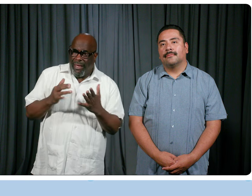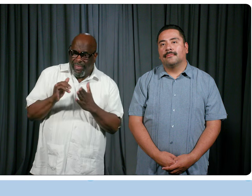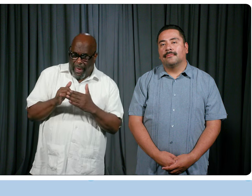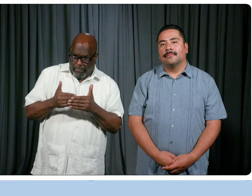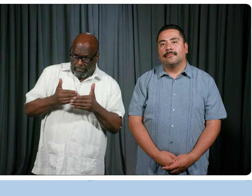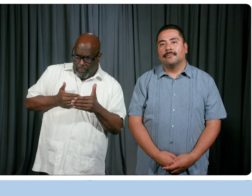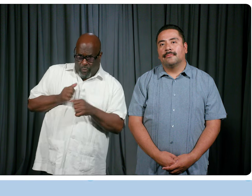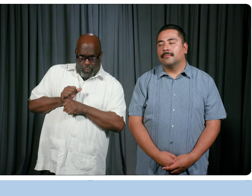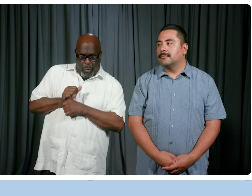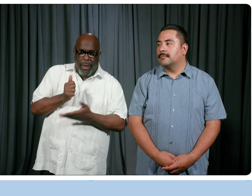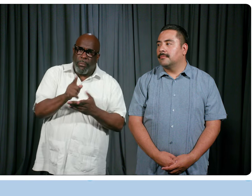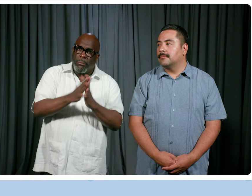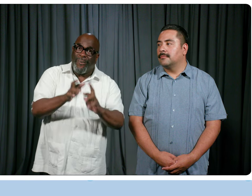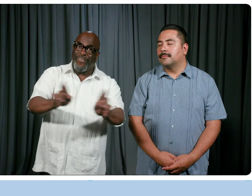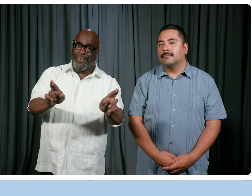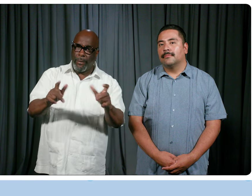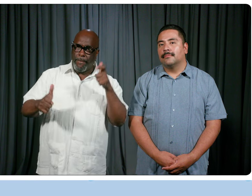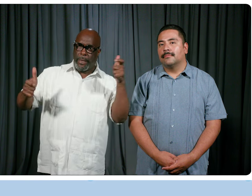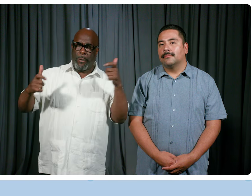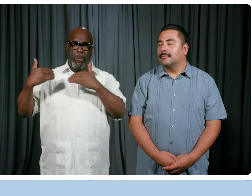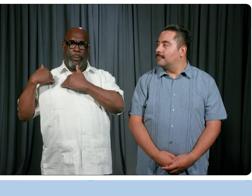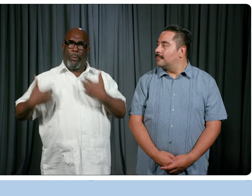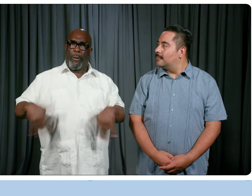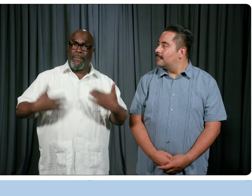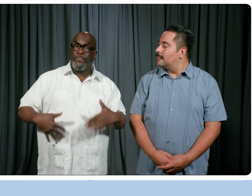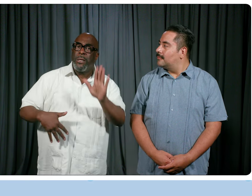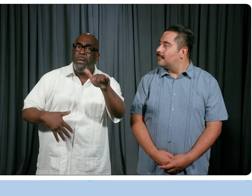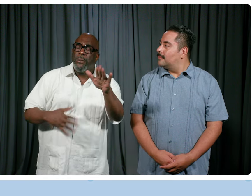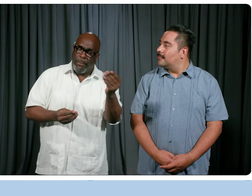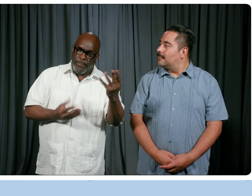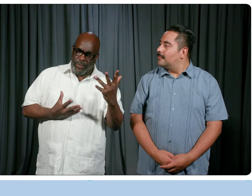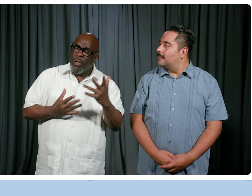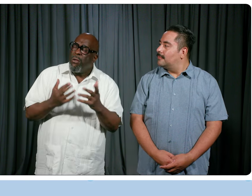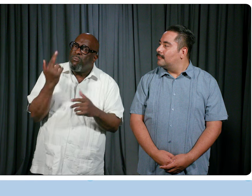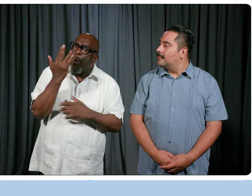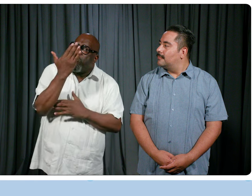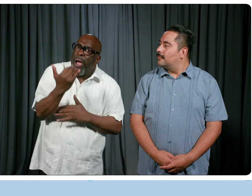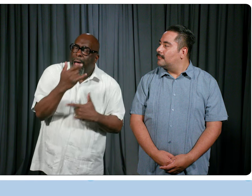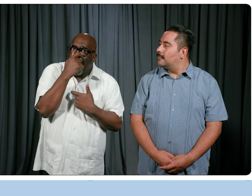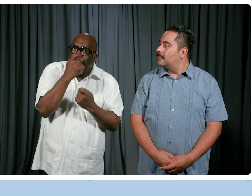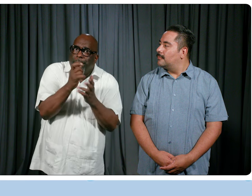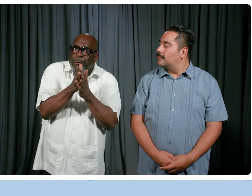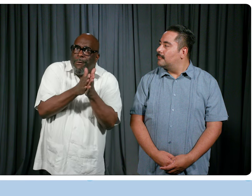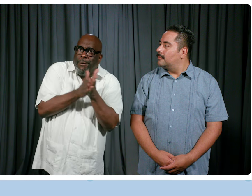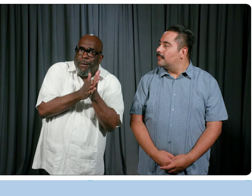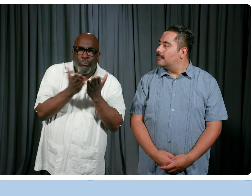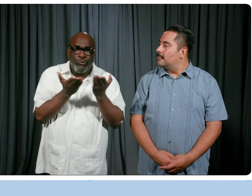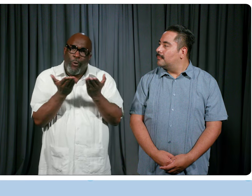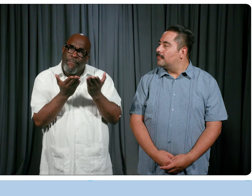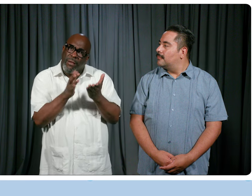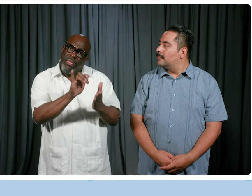prepared you for this really big job. And, you know, just why you were interested in